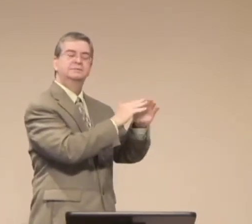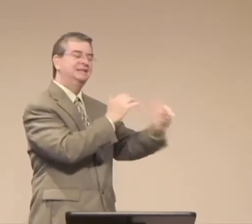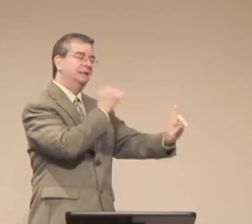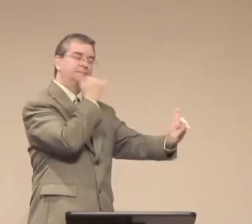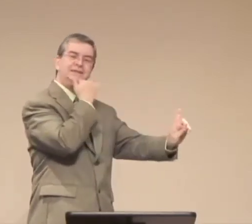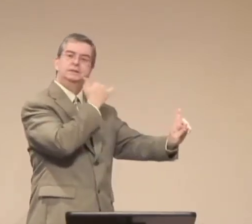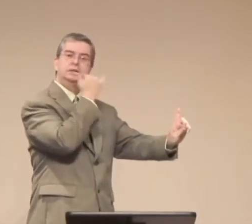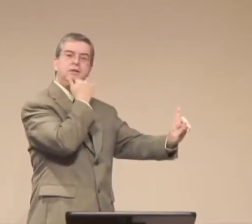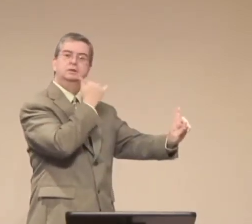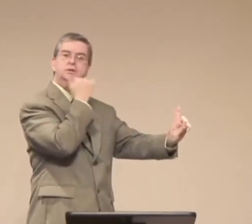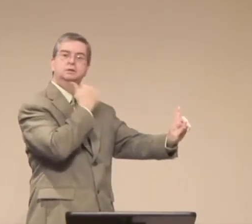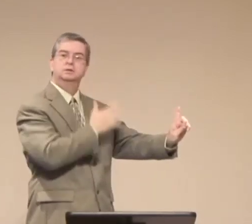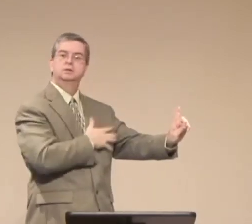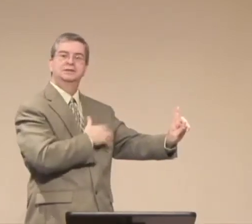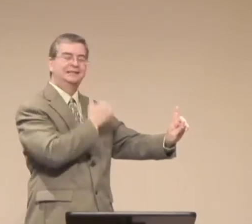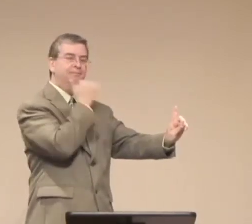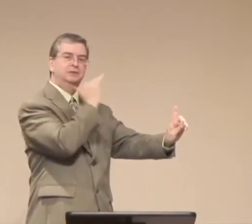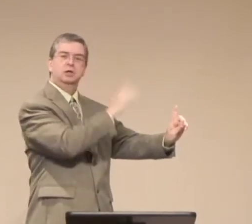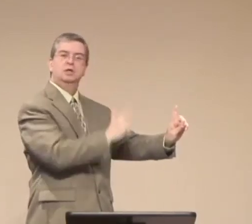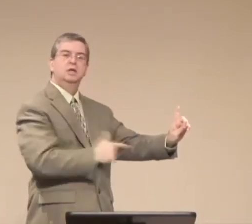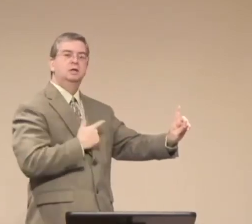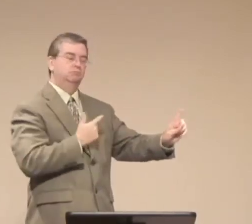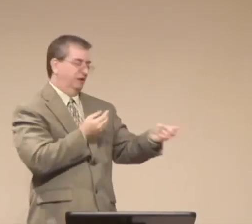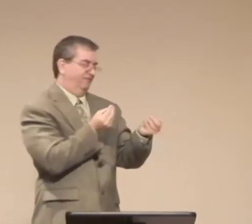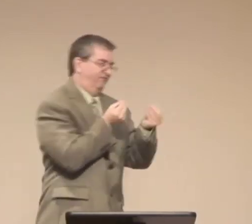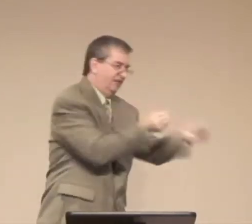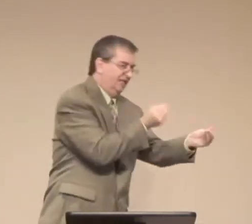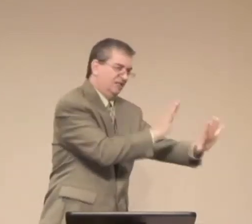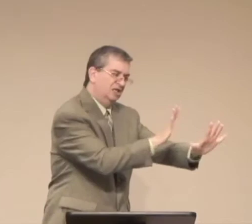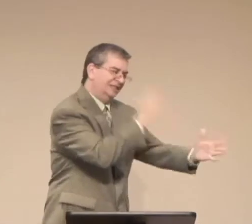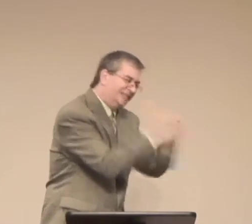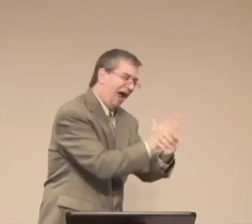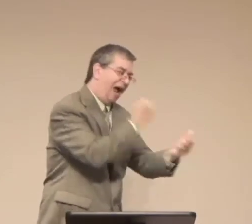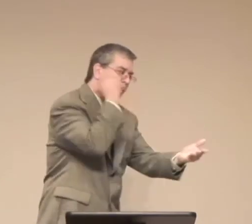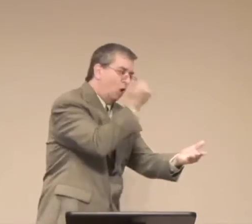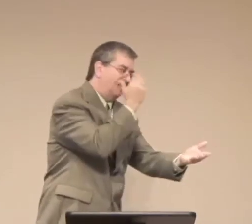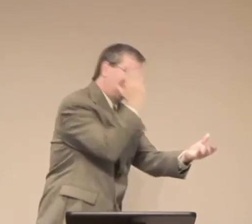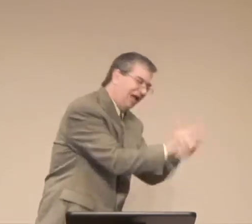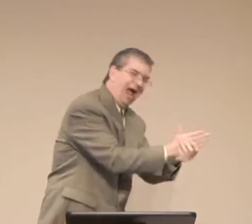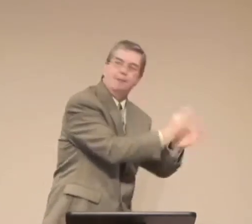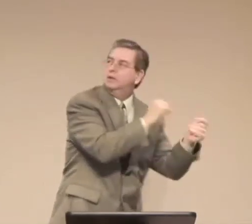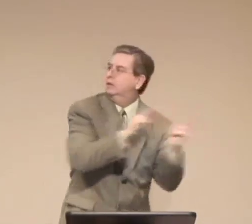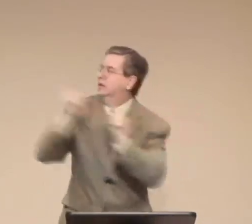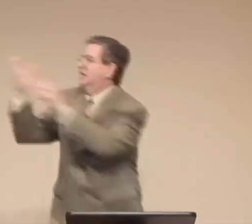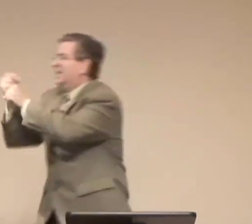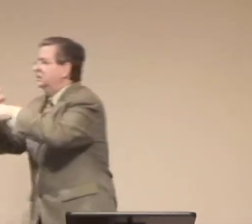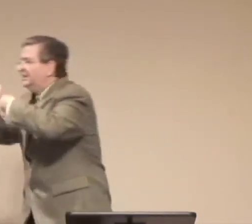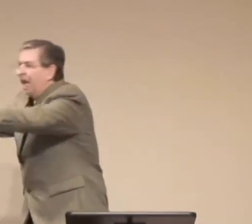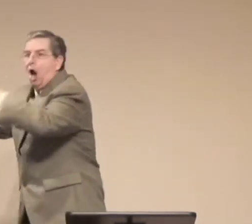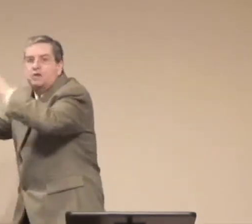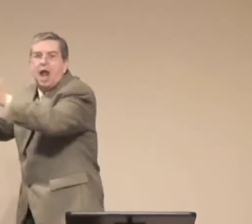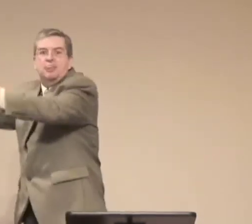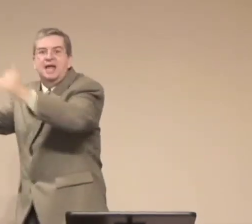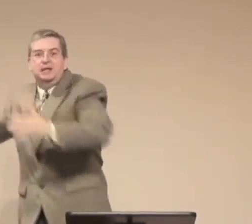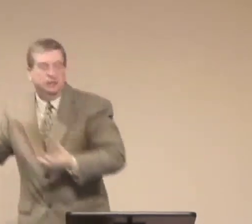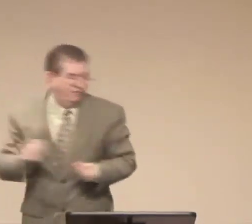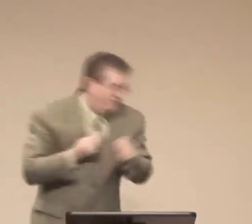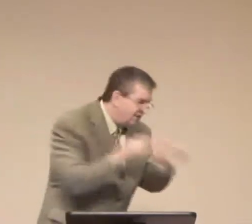But Carlos even through that, he gave his mother and he was